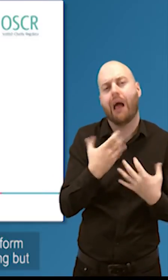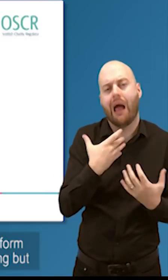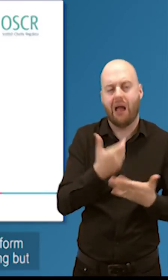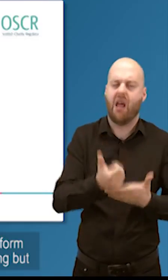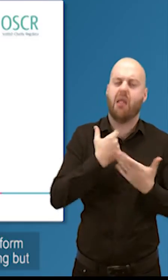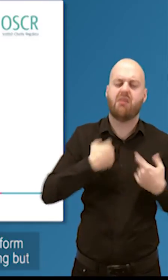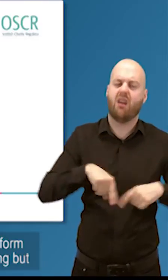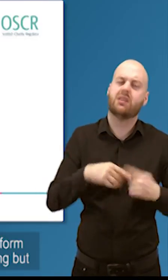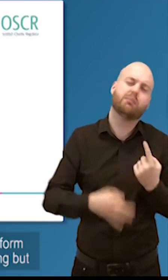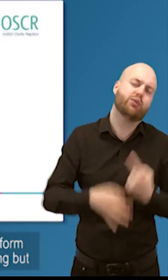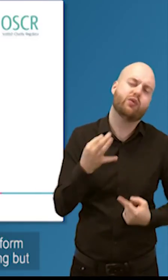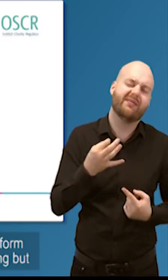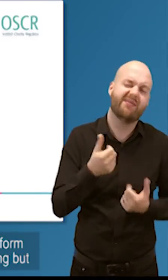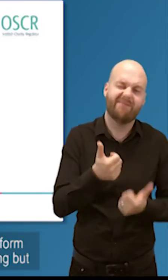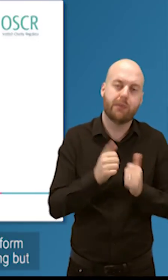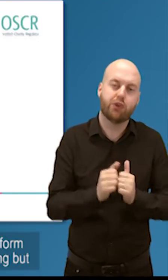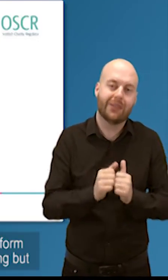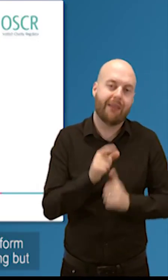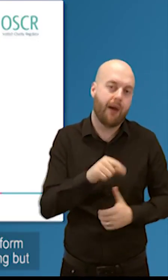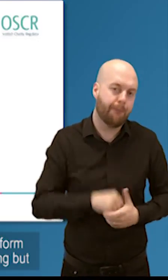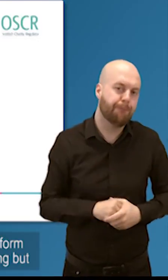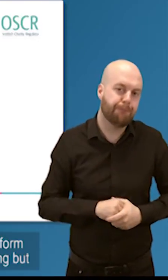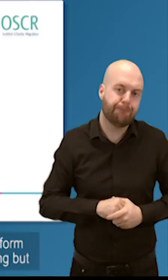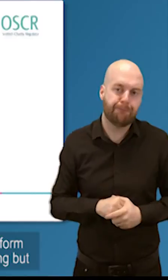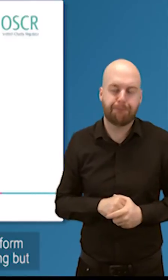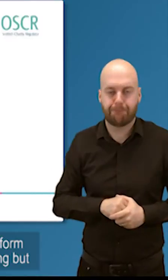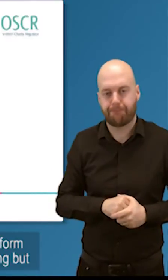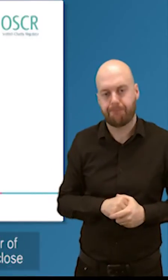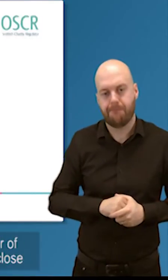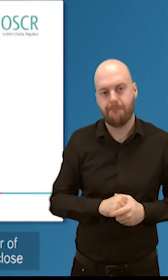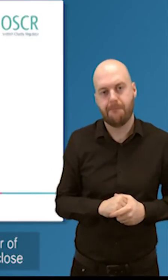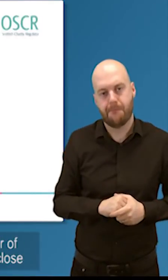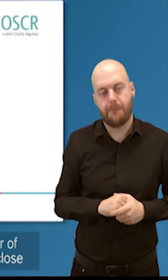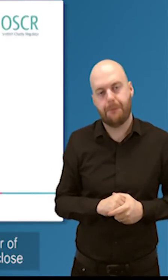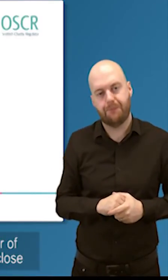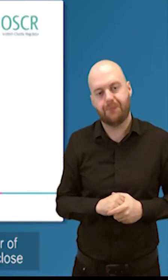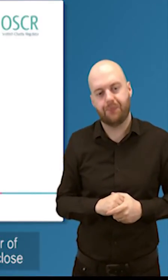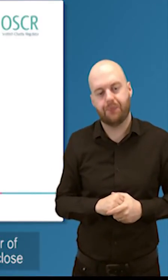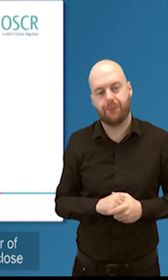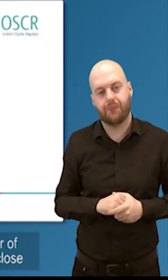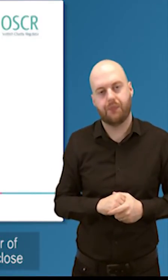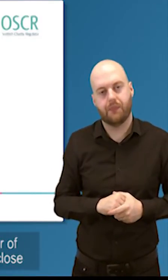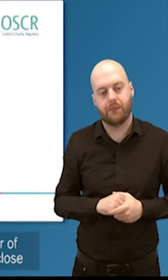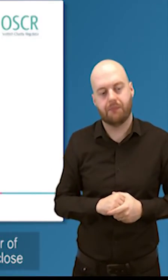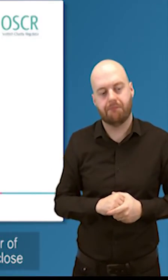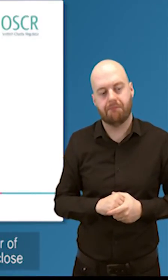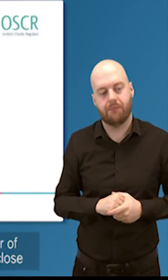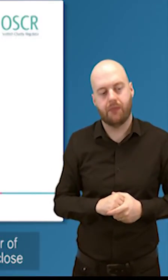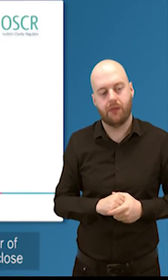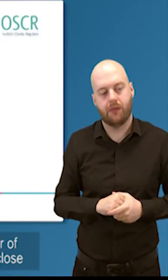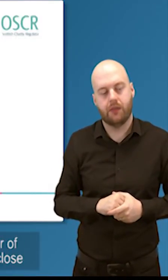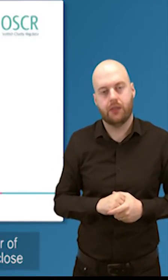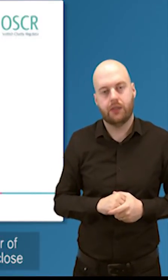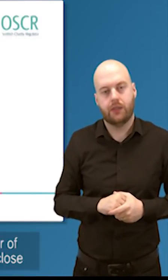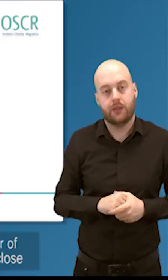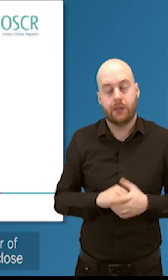application form online sounds very it sounds like a nice easy straightforward thing it took a lot of heartache and and for martin and a number